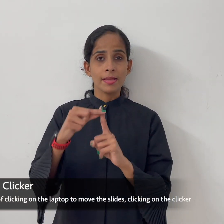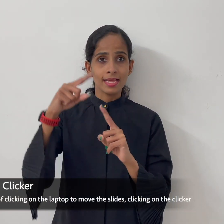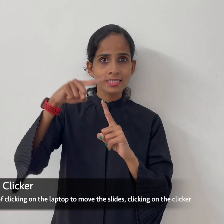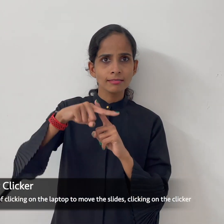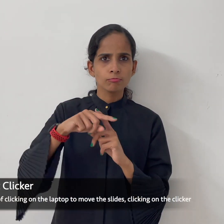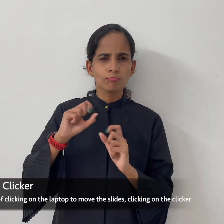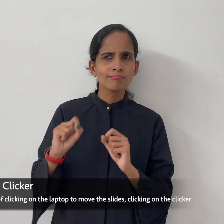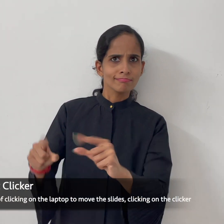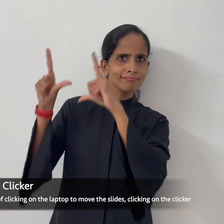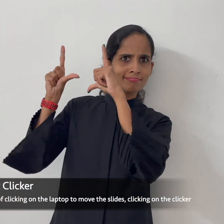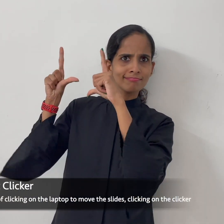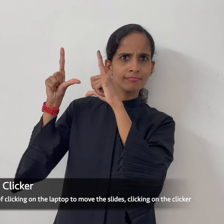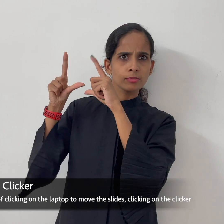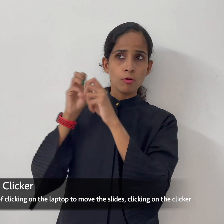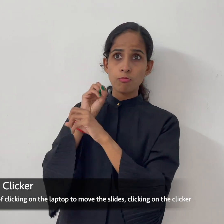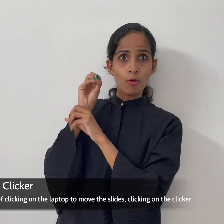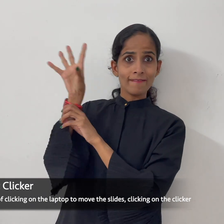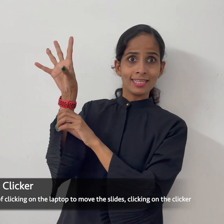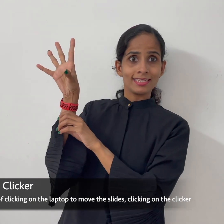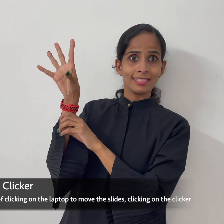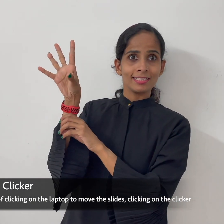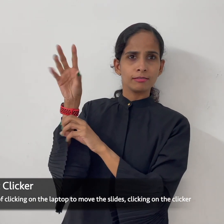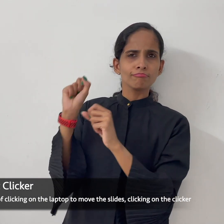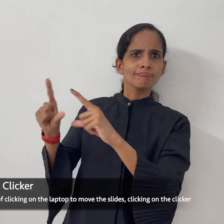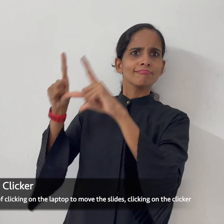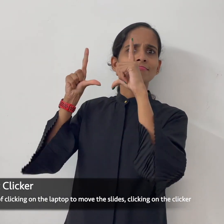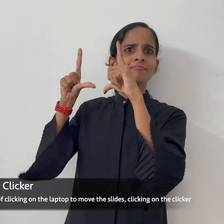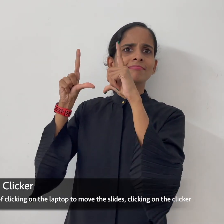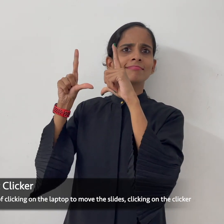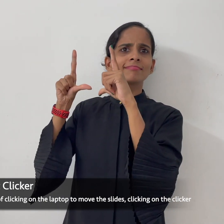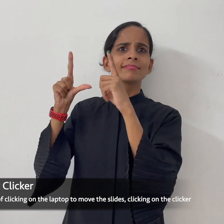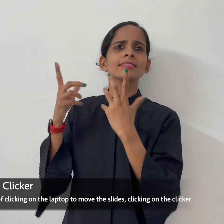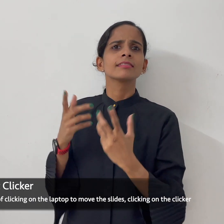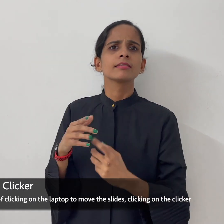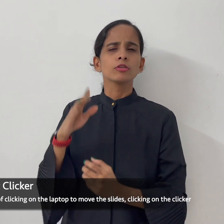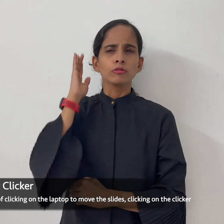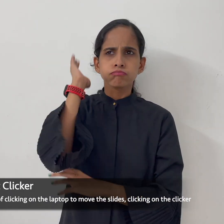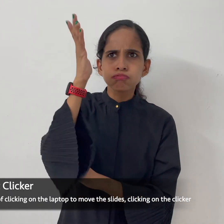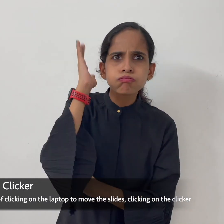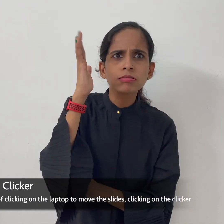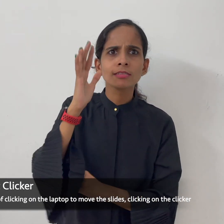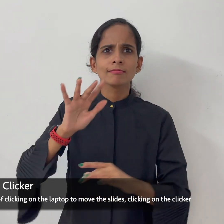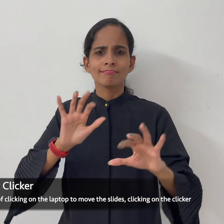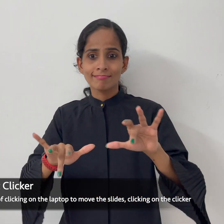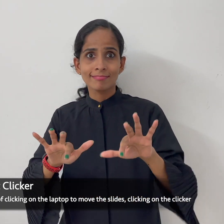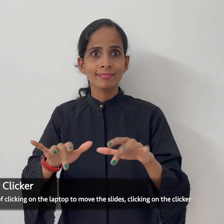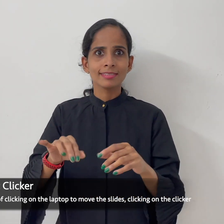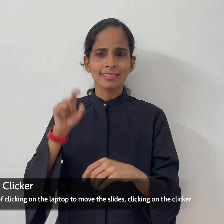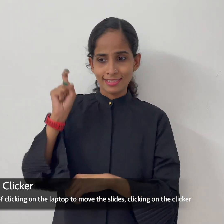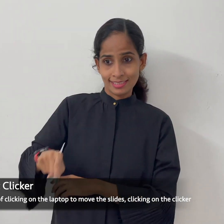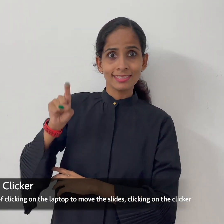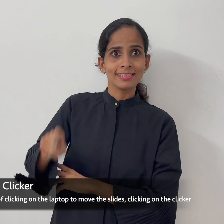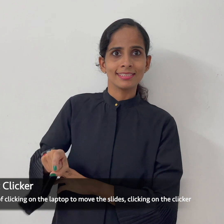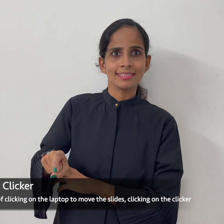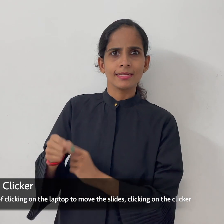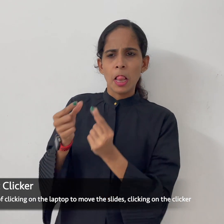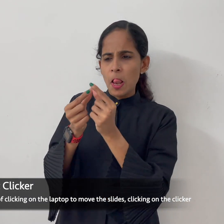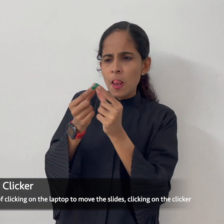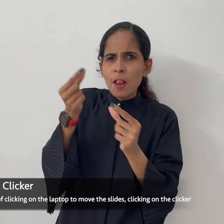wireless powerpoint clicker powerpoint is projected instead of clicking on the laptop to move the